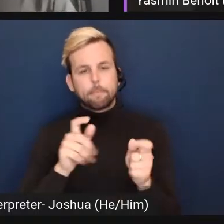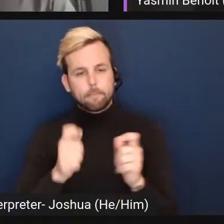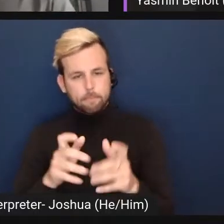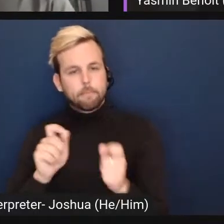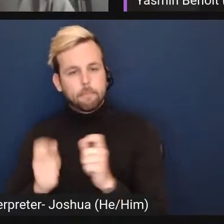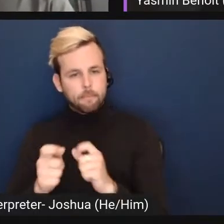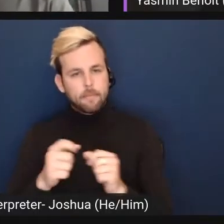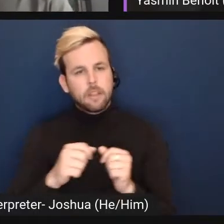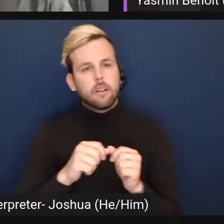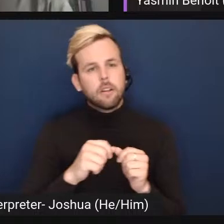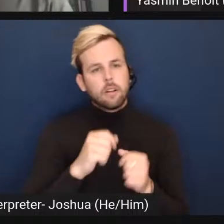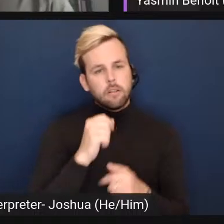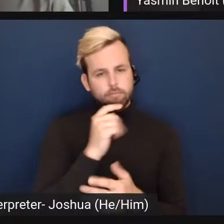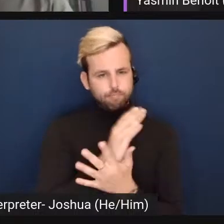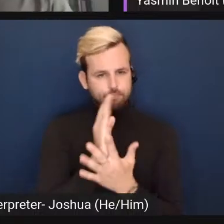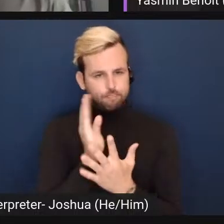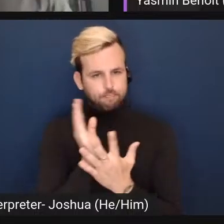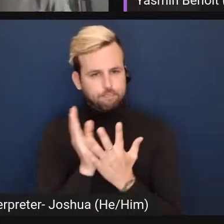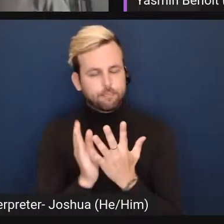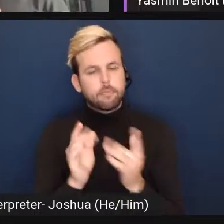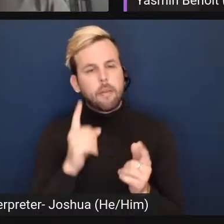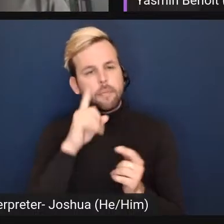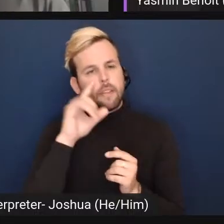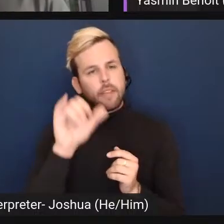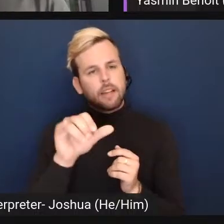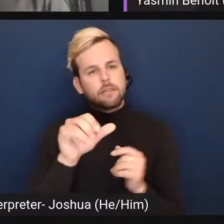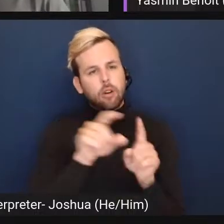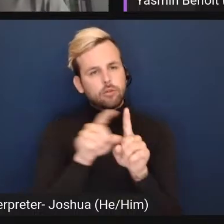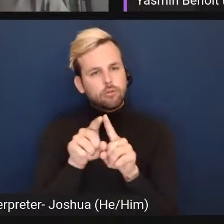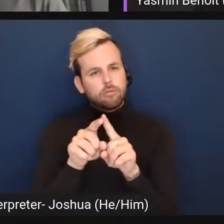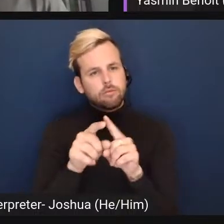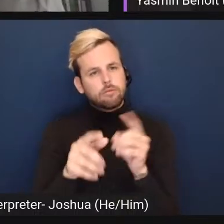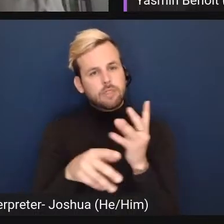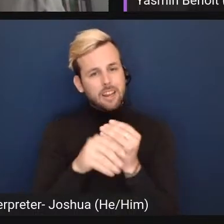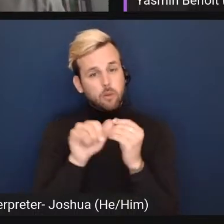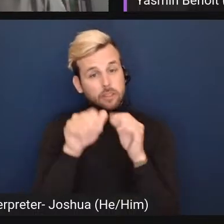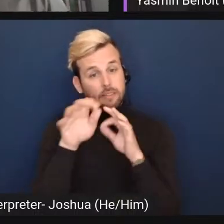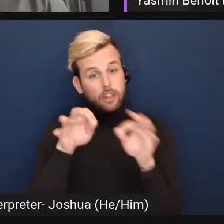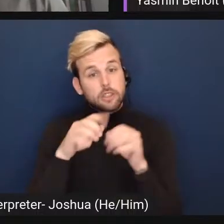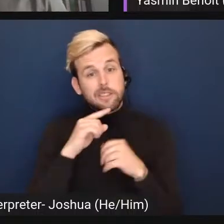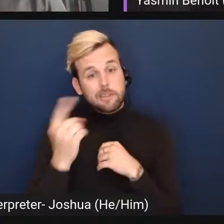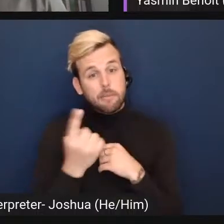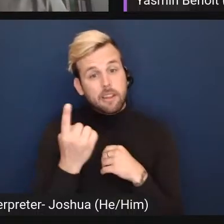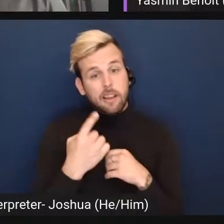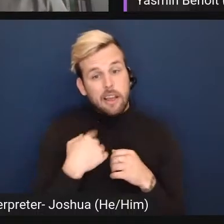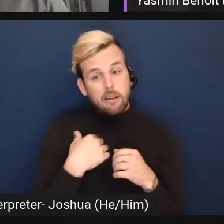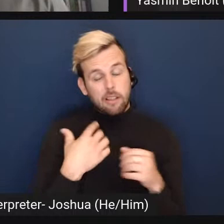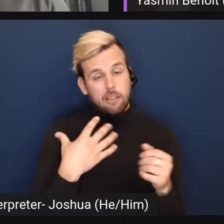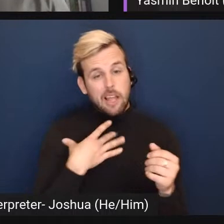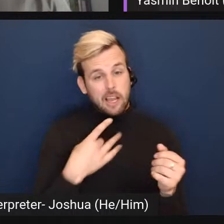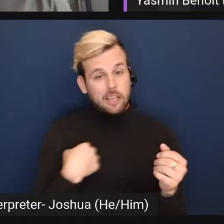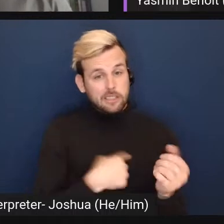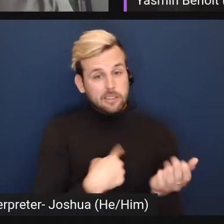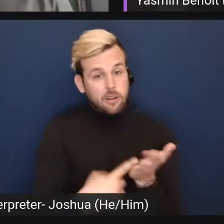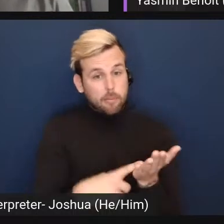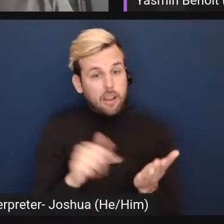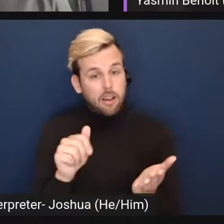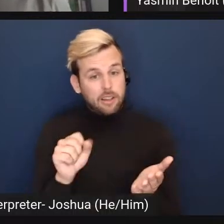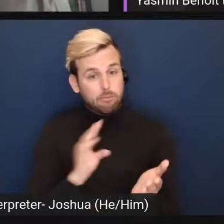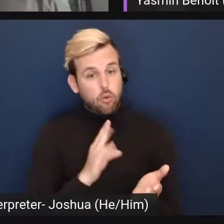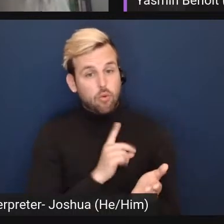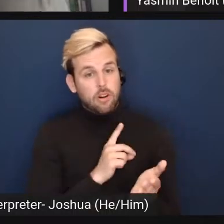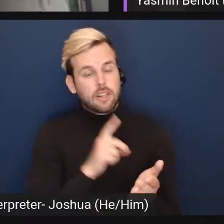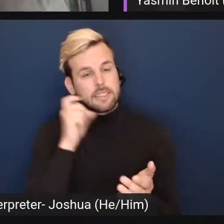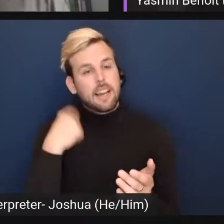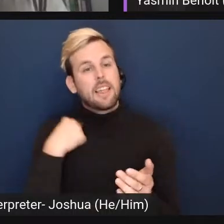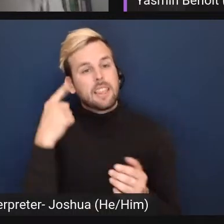I think that that is also adding those definitions is definitely something that I'd like us to talk about as a board, because I think it